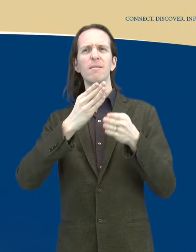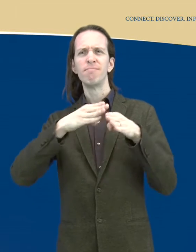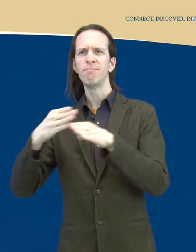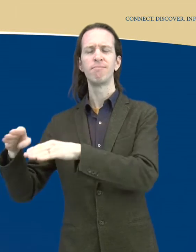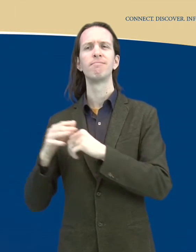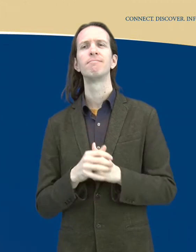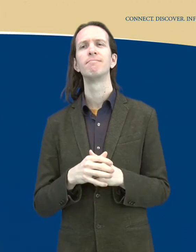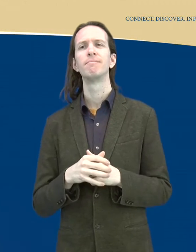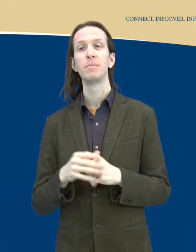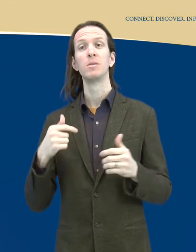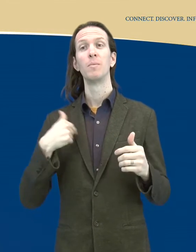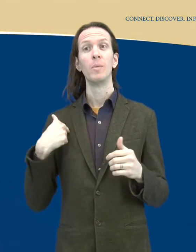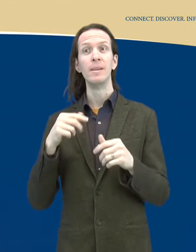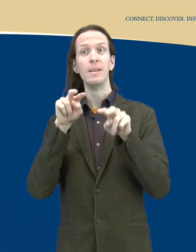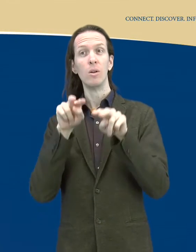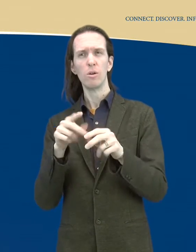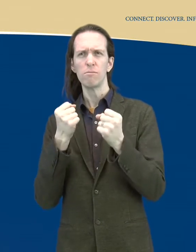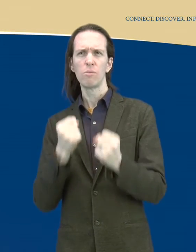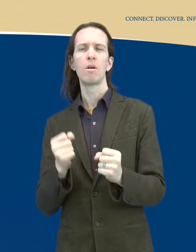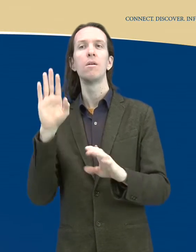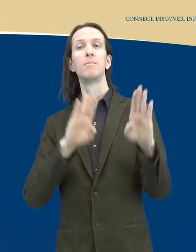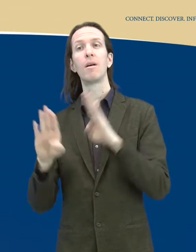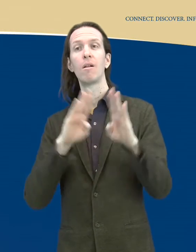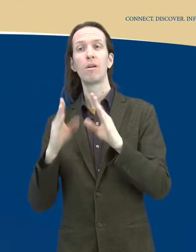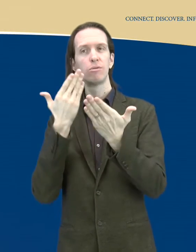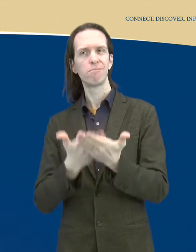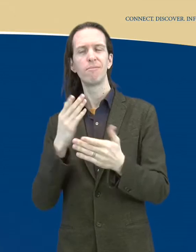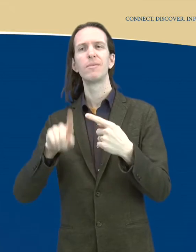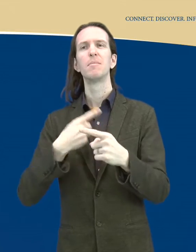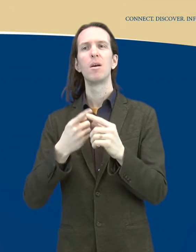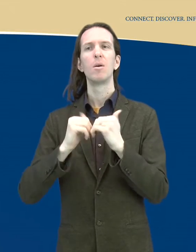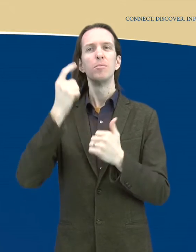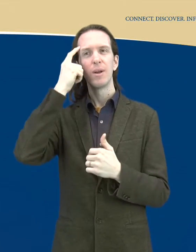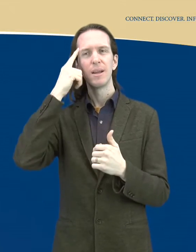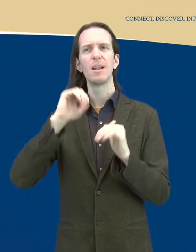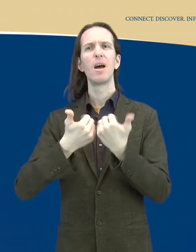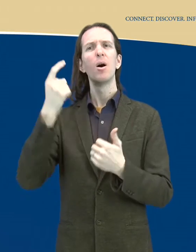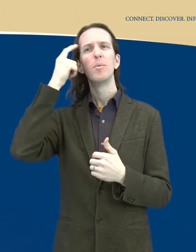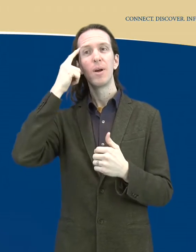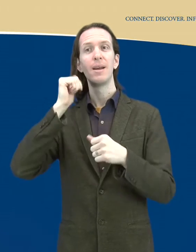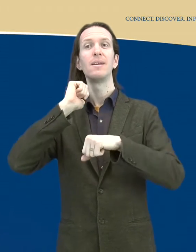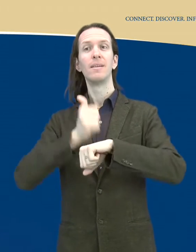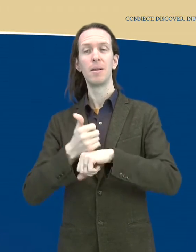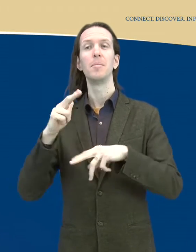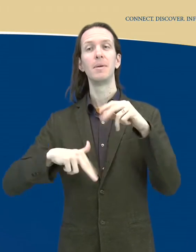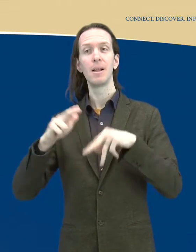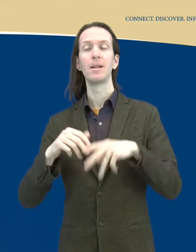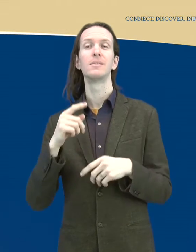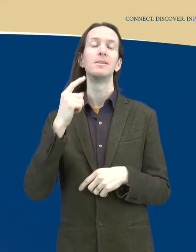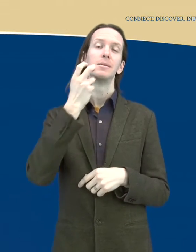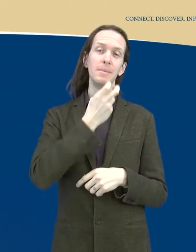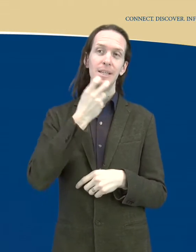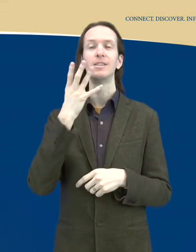powerful biological evidence about the brain, how it builds sound and sign phonology, and why